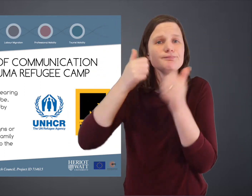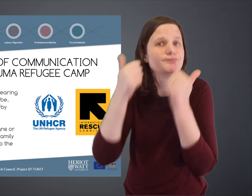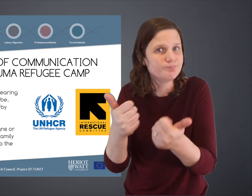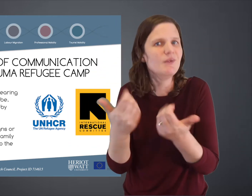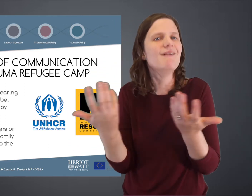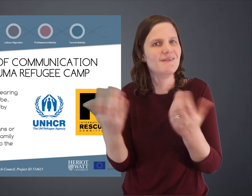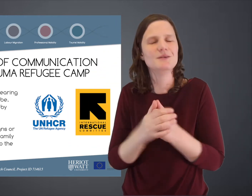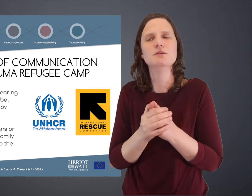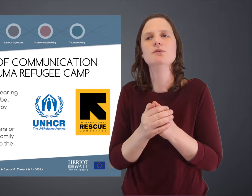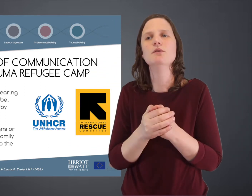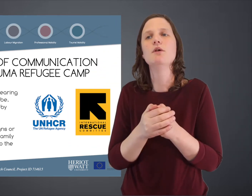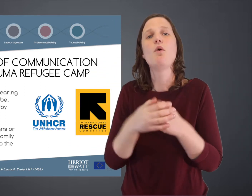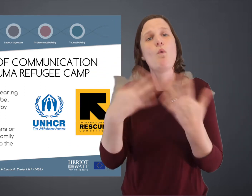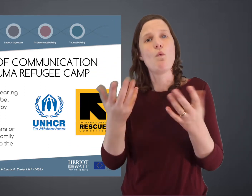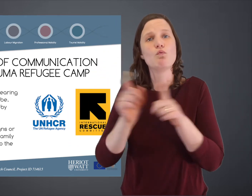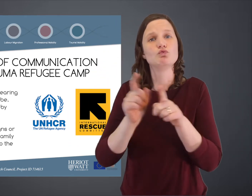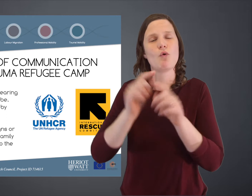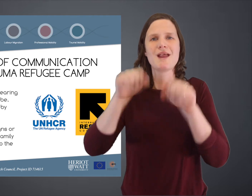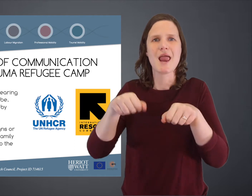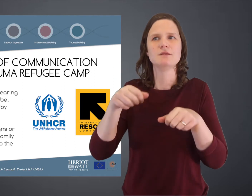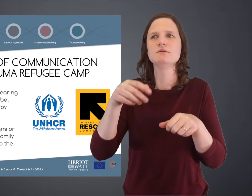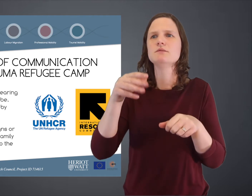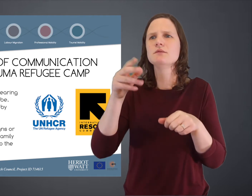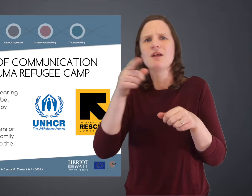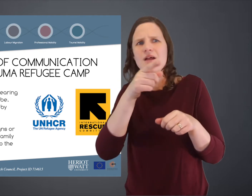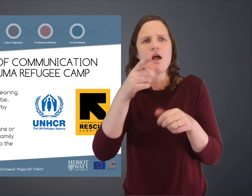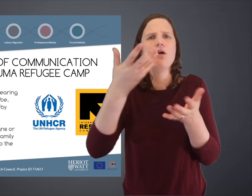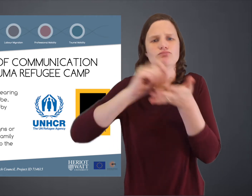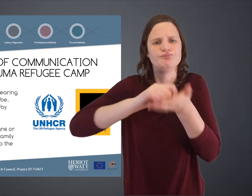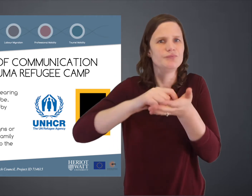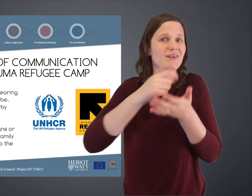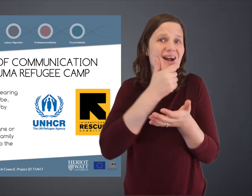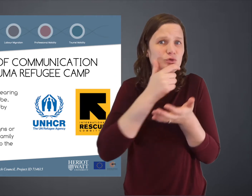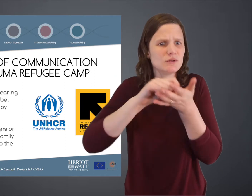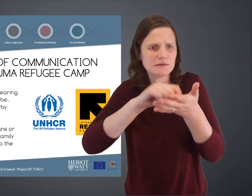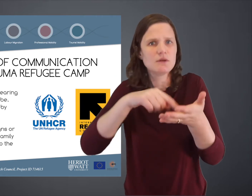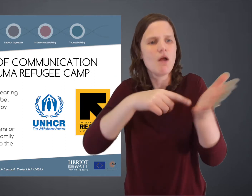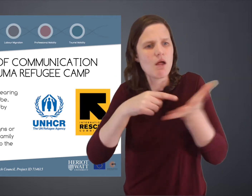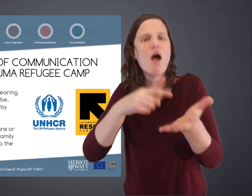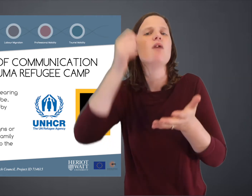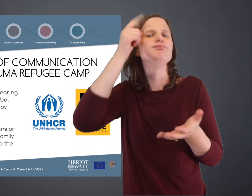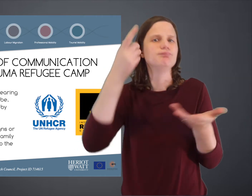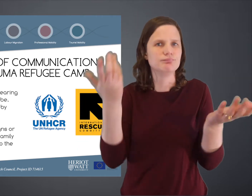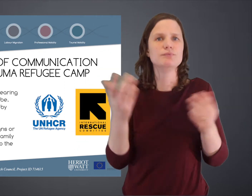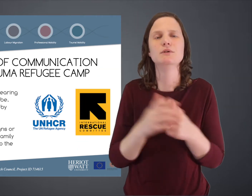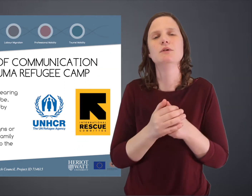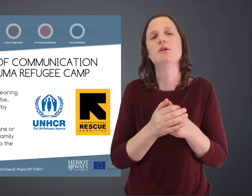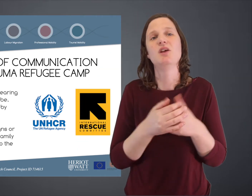and they were able to understand each other well. Also, deaf refugees can sometimes write English and